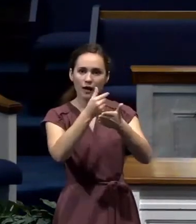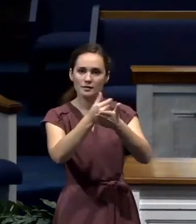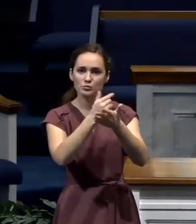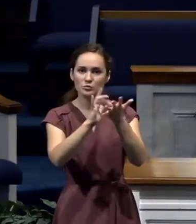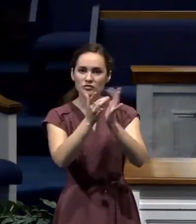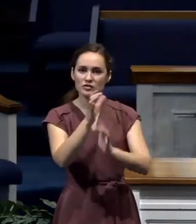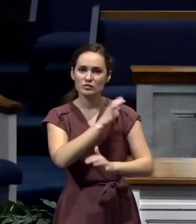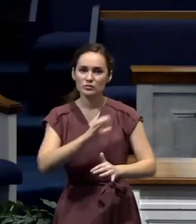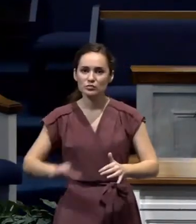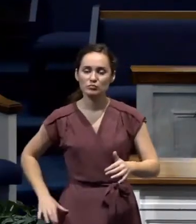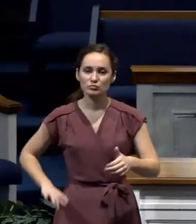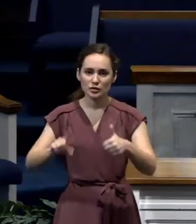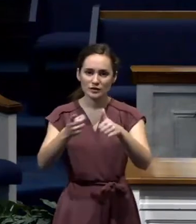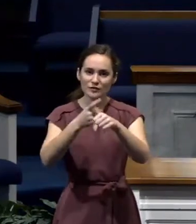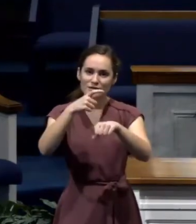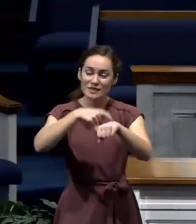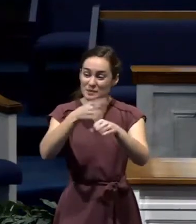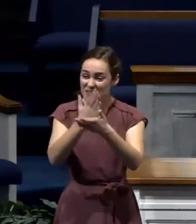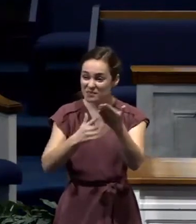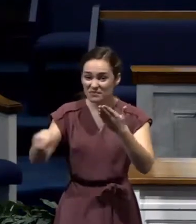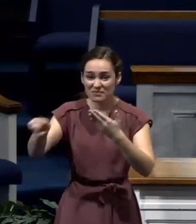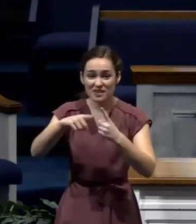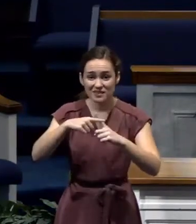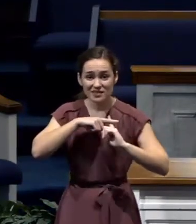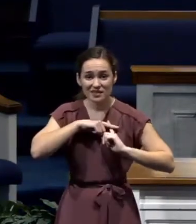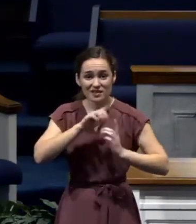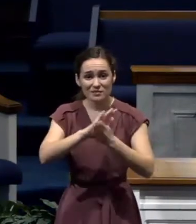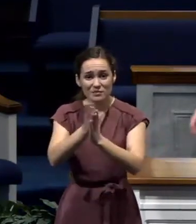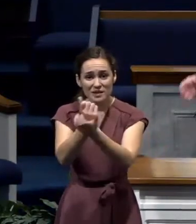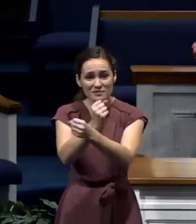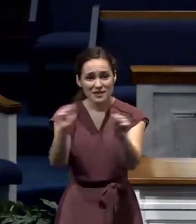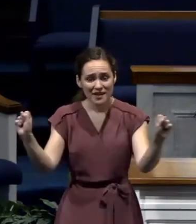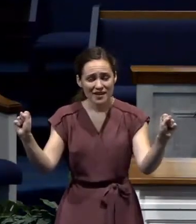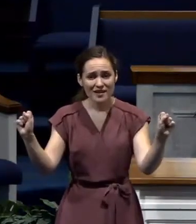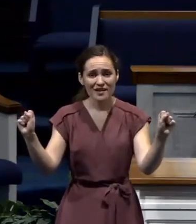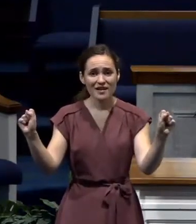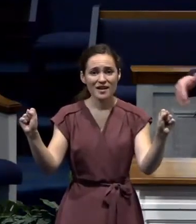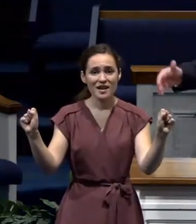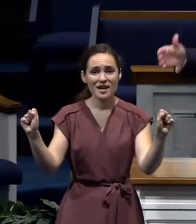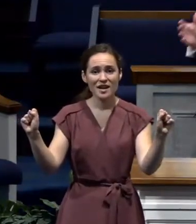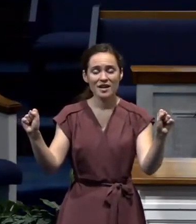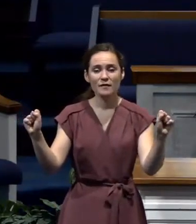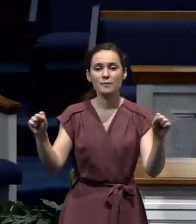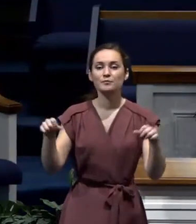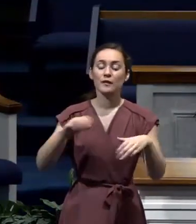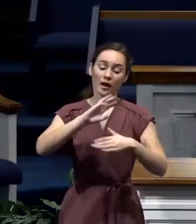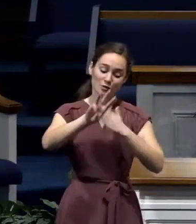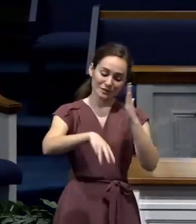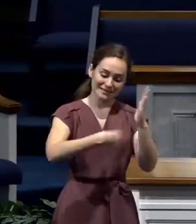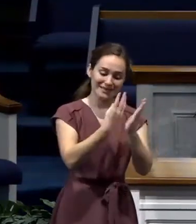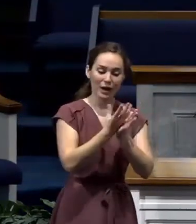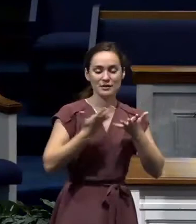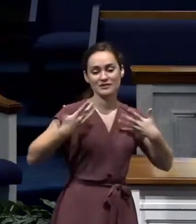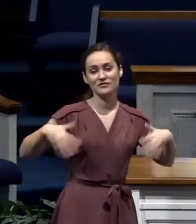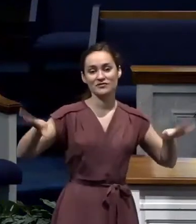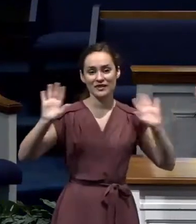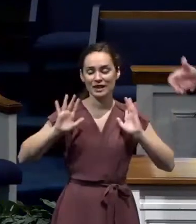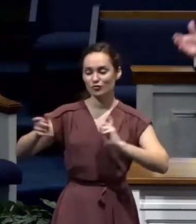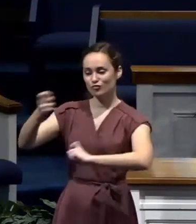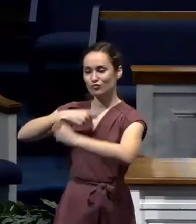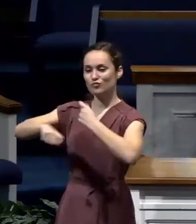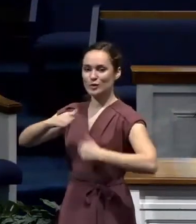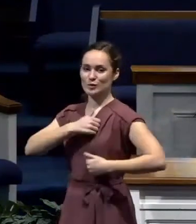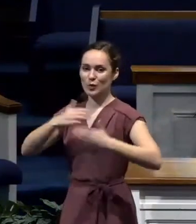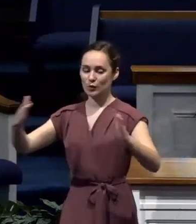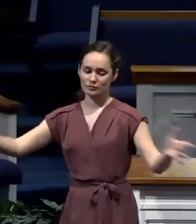Christ. And some of them were converting to Christ. In another six hours, another Roman soldier would come and he would hear the gospel